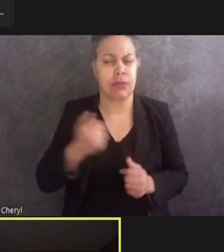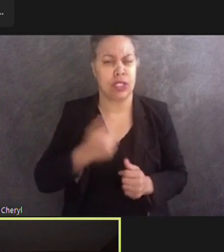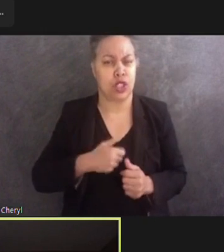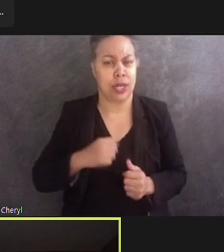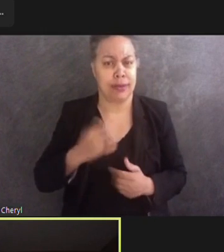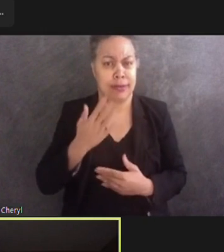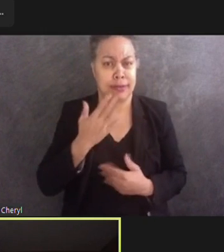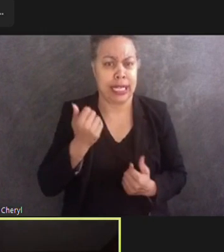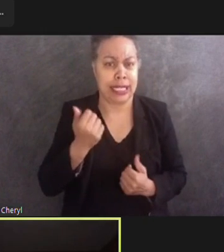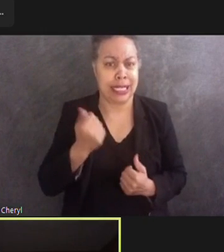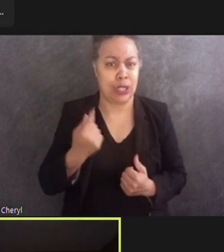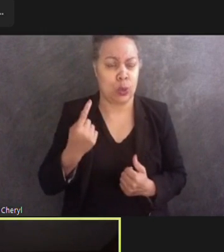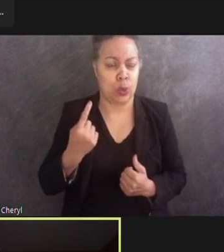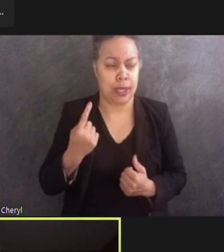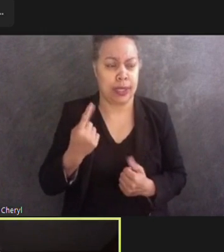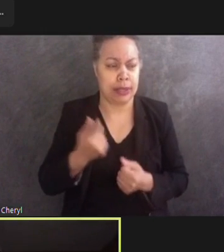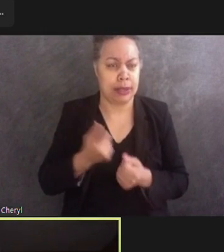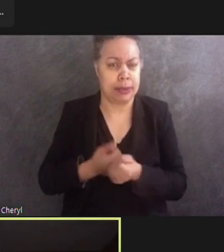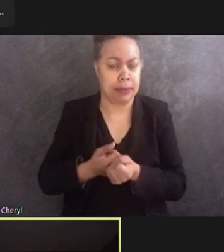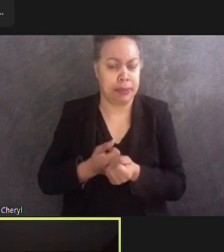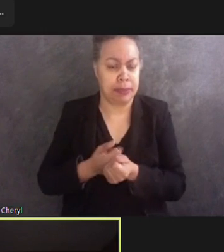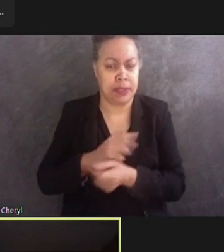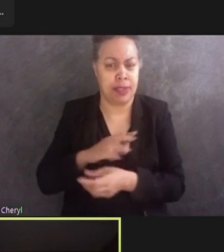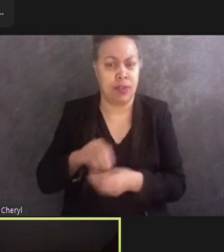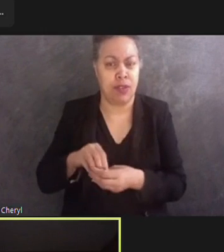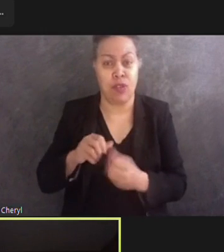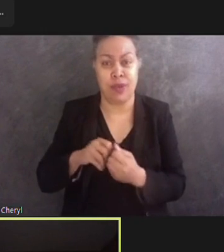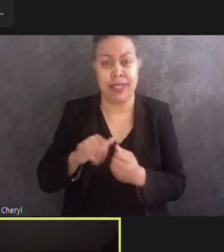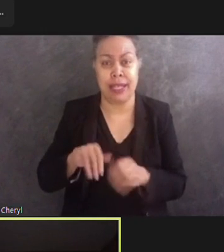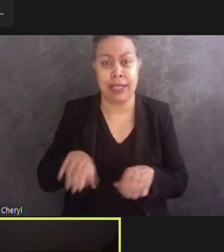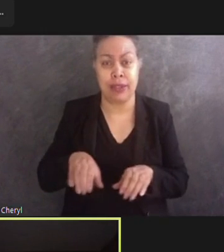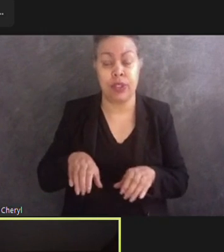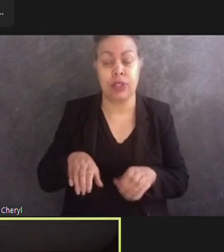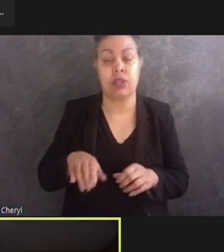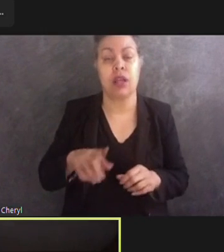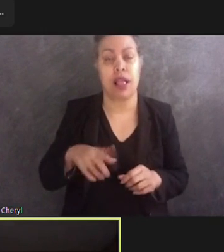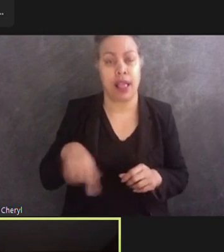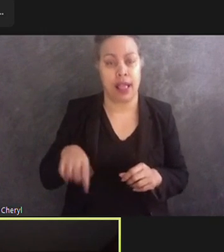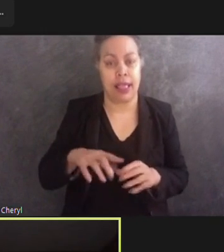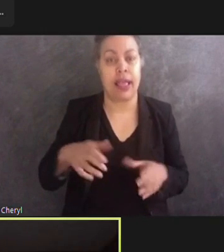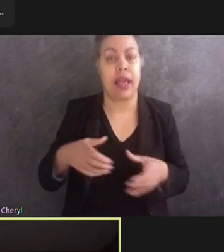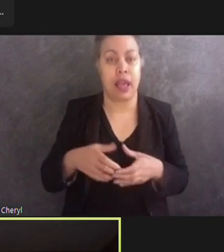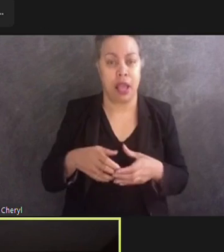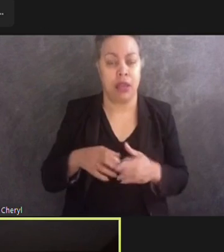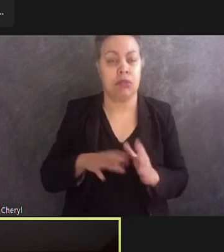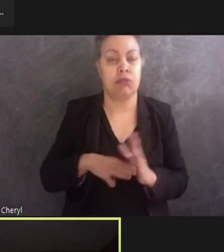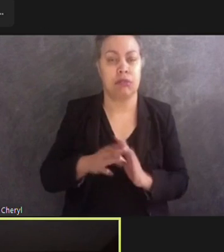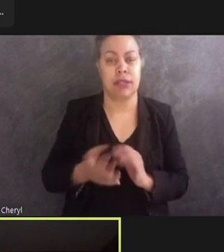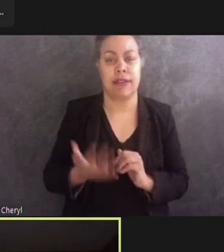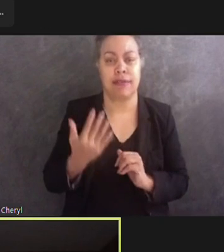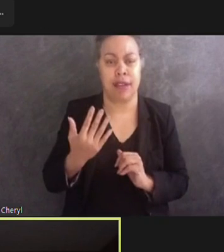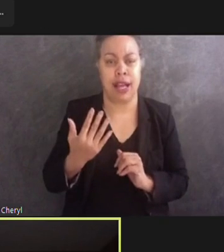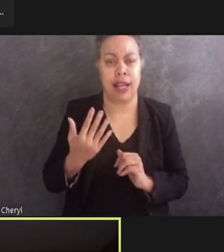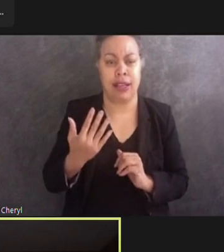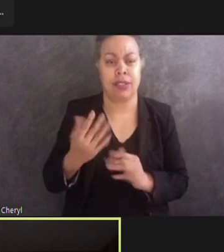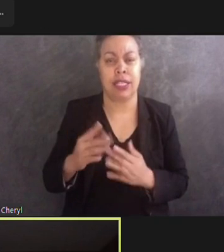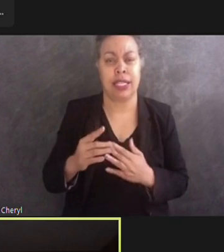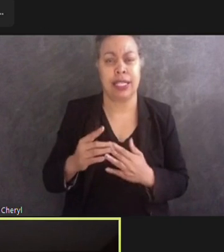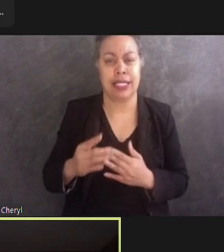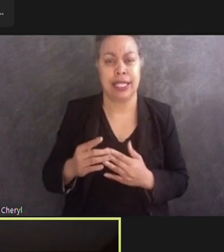other entities that were involved, commissioned five leading landscape design companies